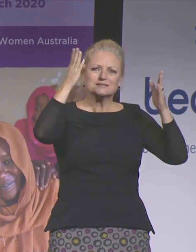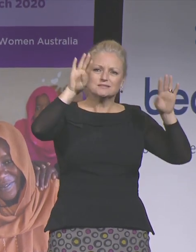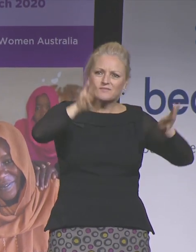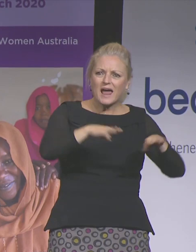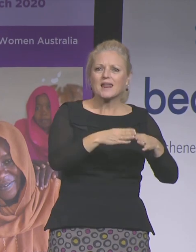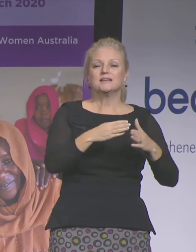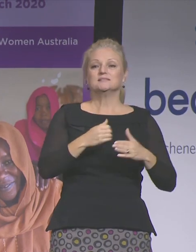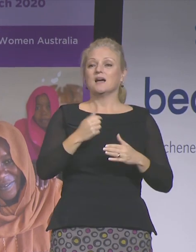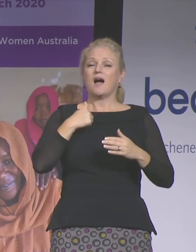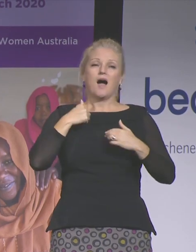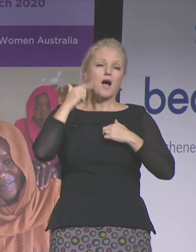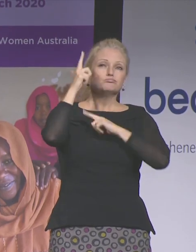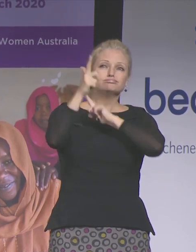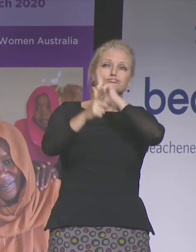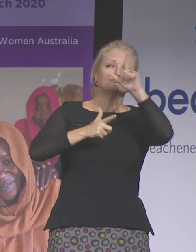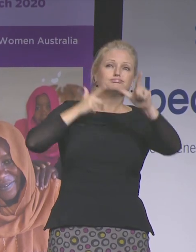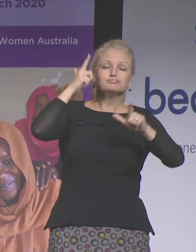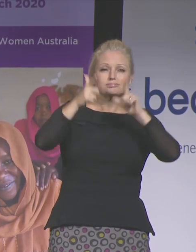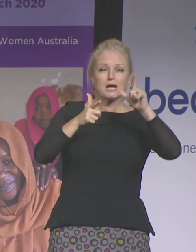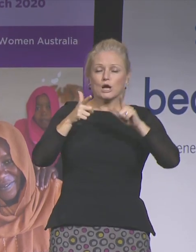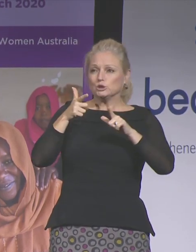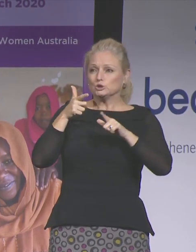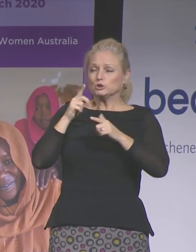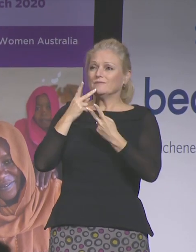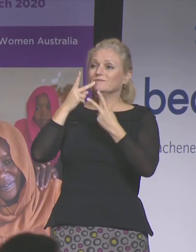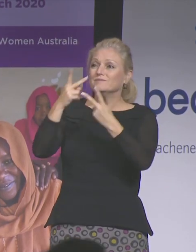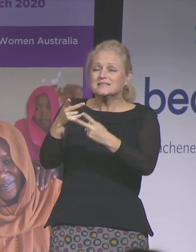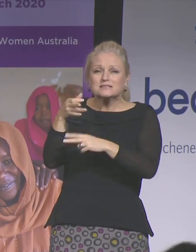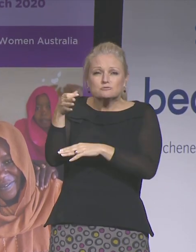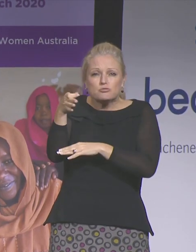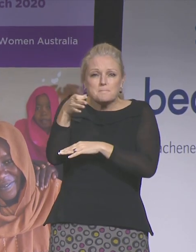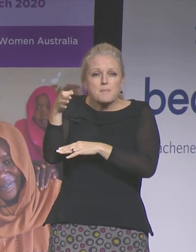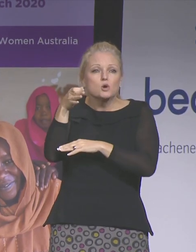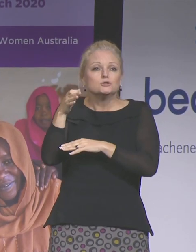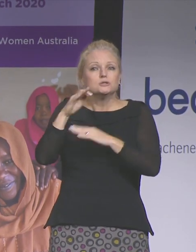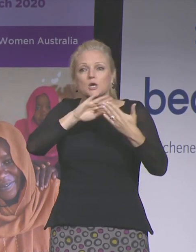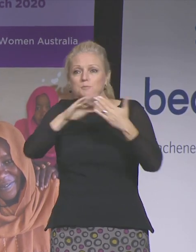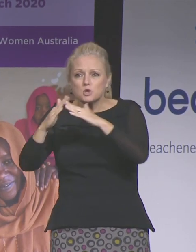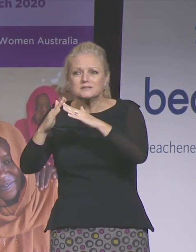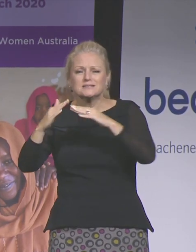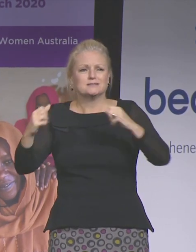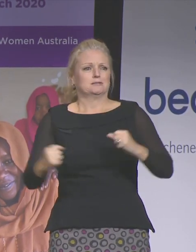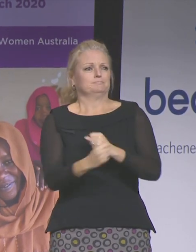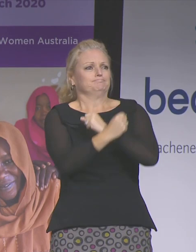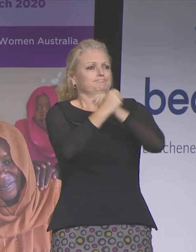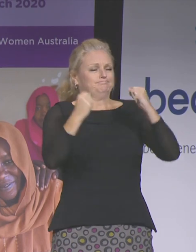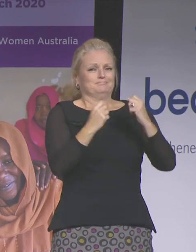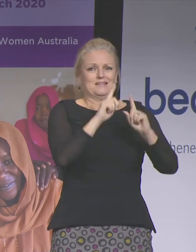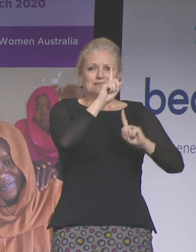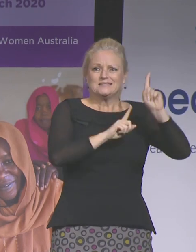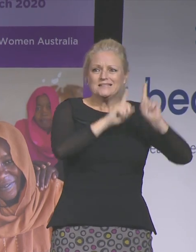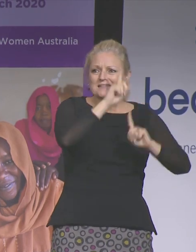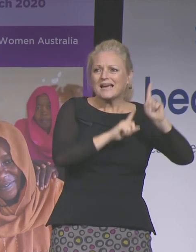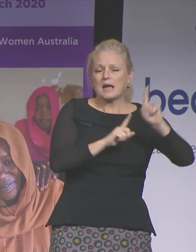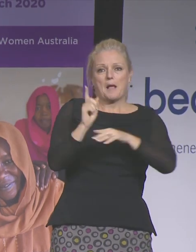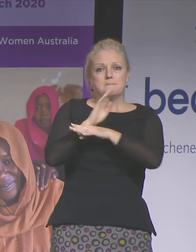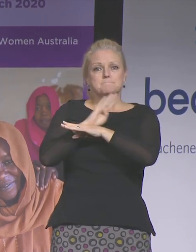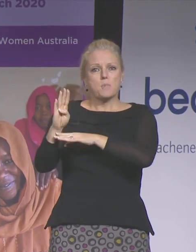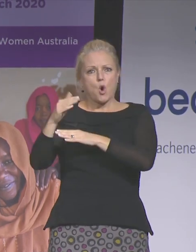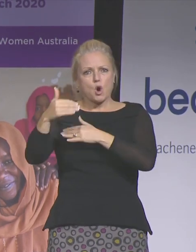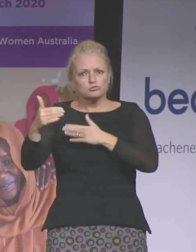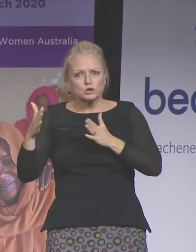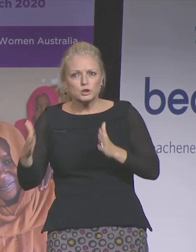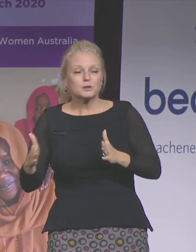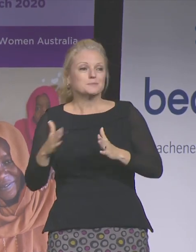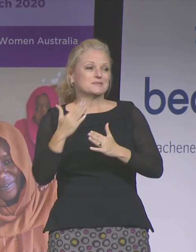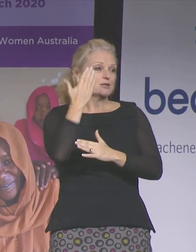communities, to company board rooms, to small but powerhouse community organisations, to schools, to government agencies,